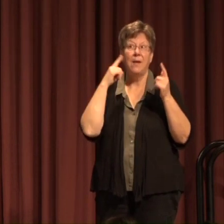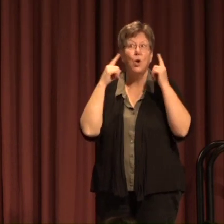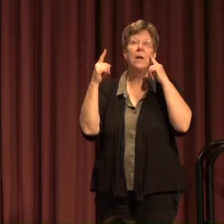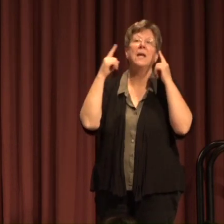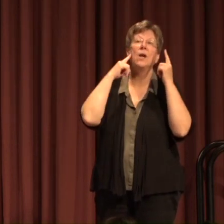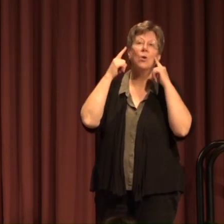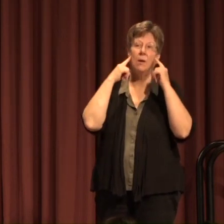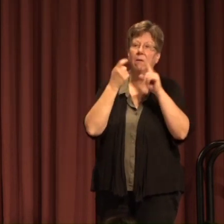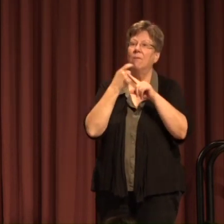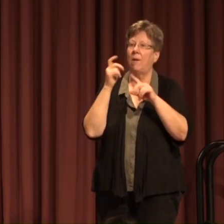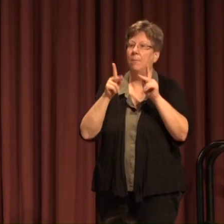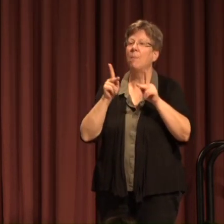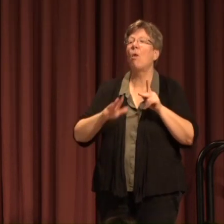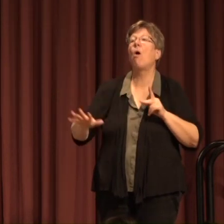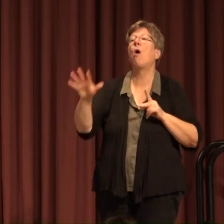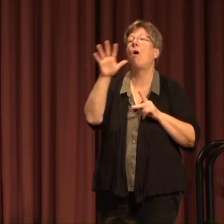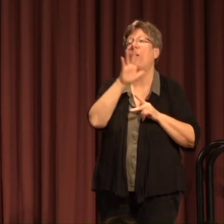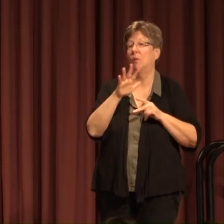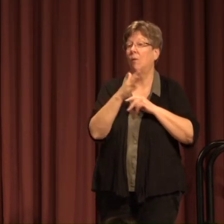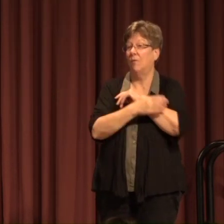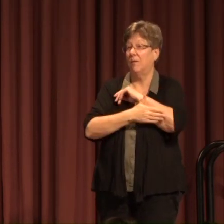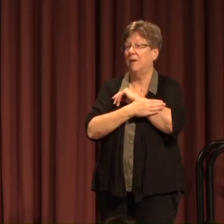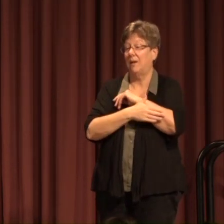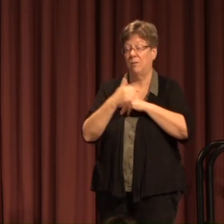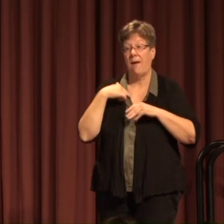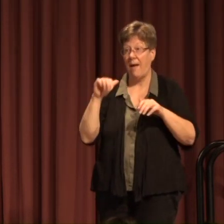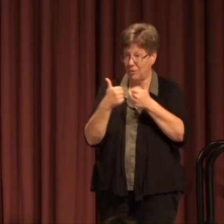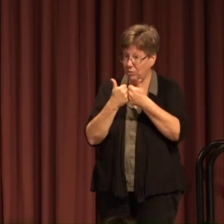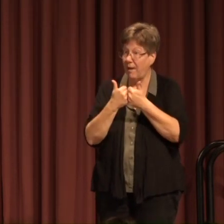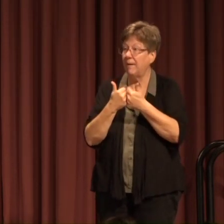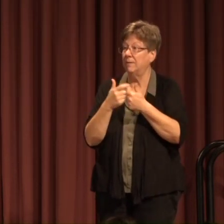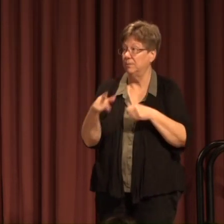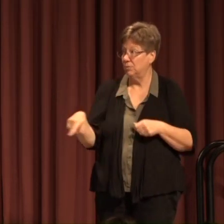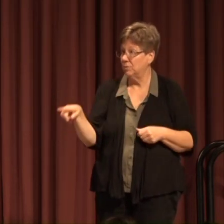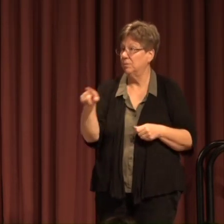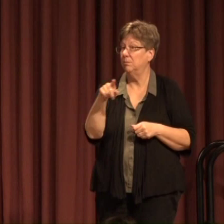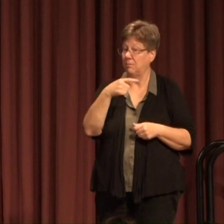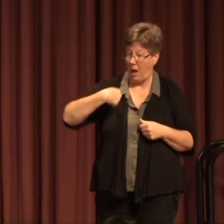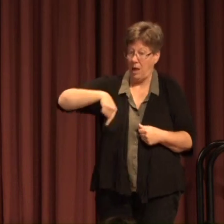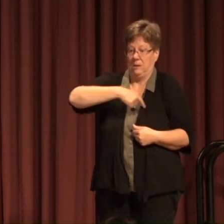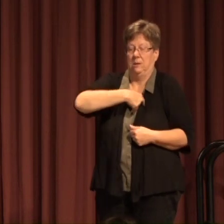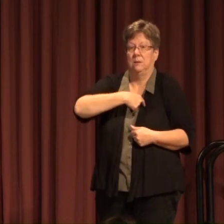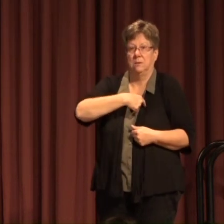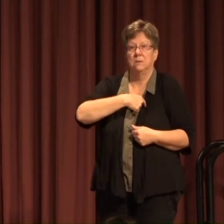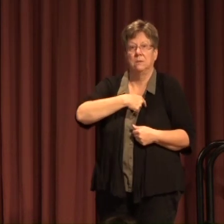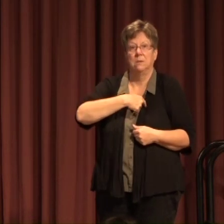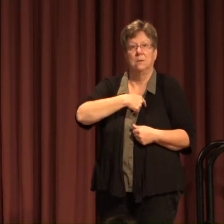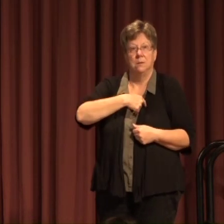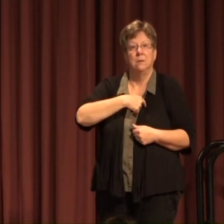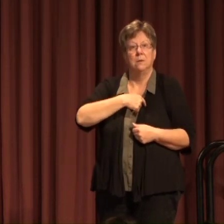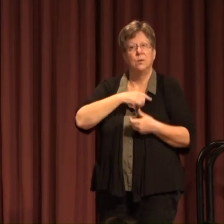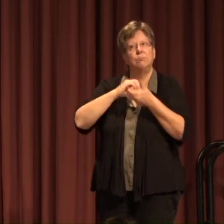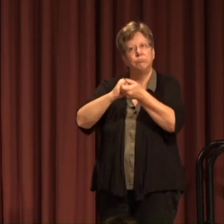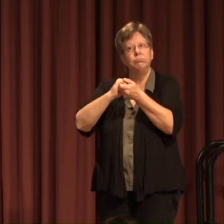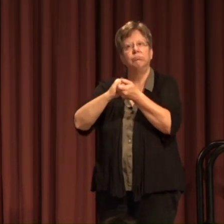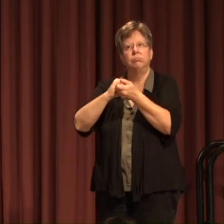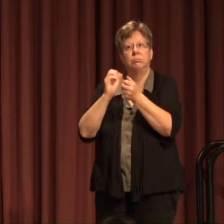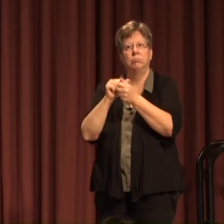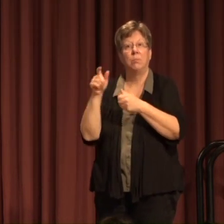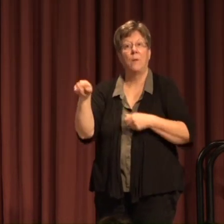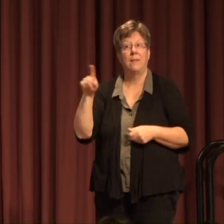colleagues All over the country And I challenge us To be allies with them